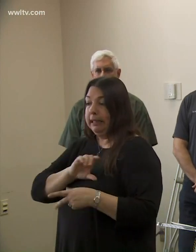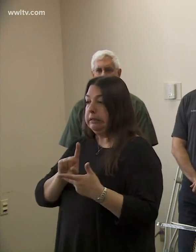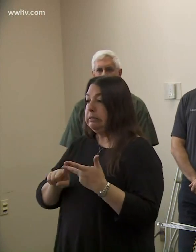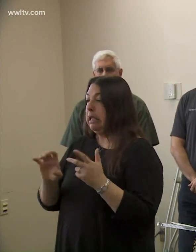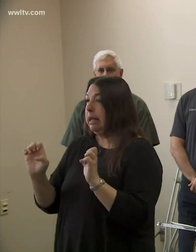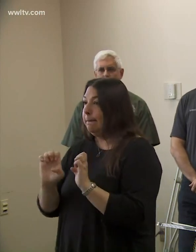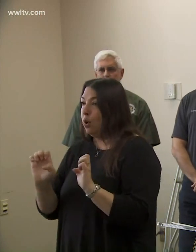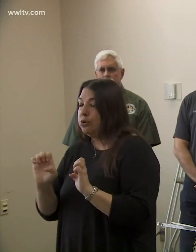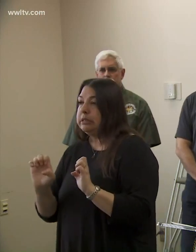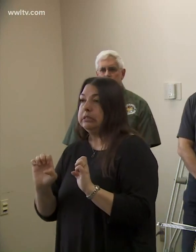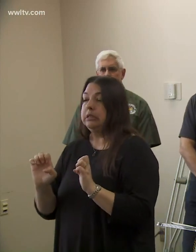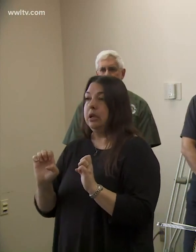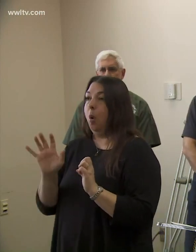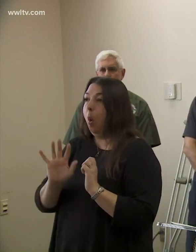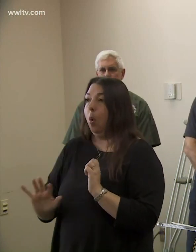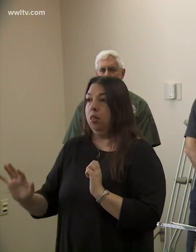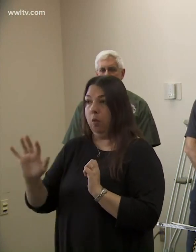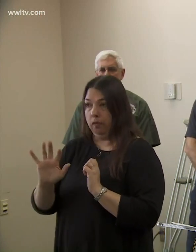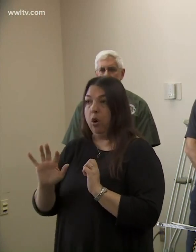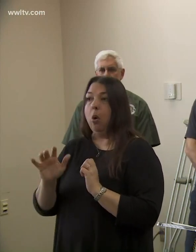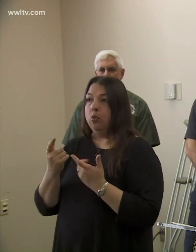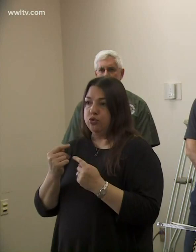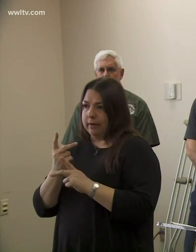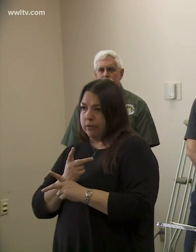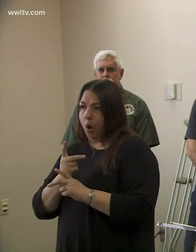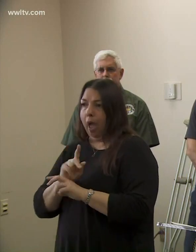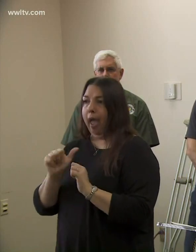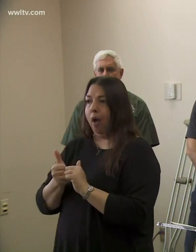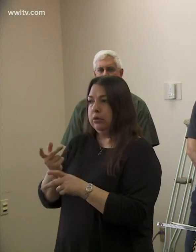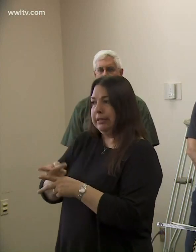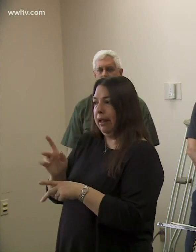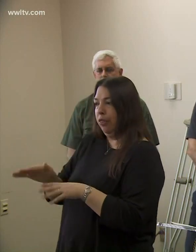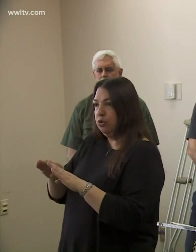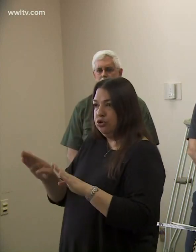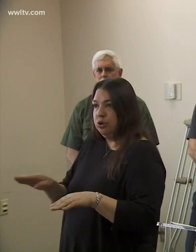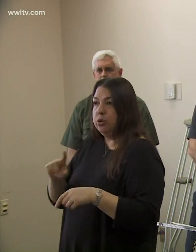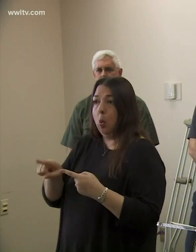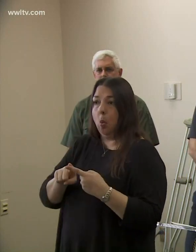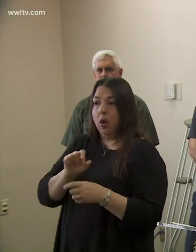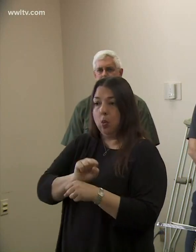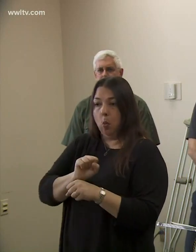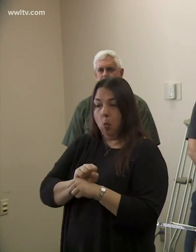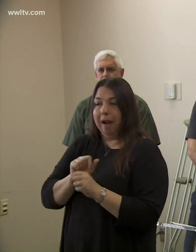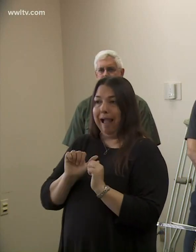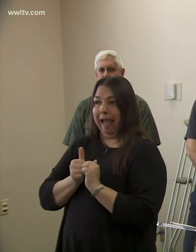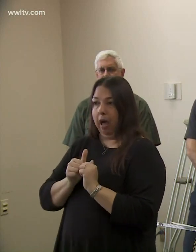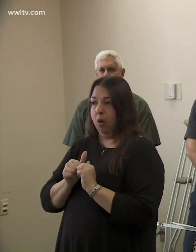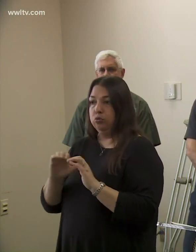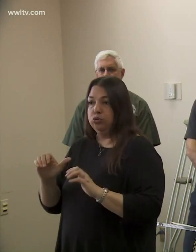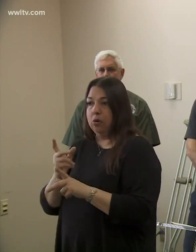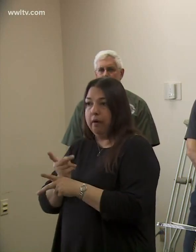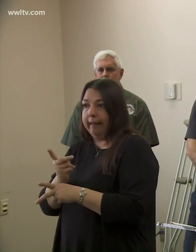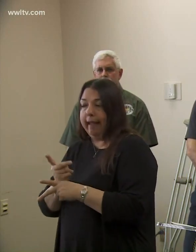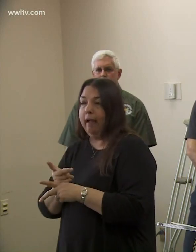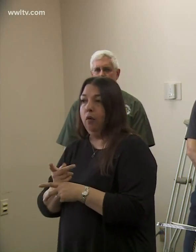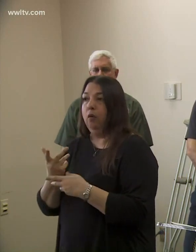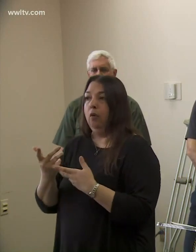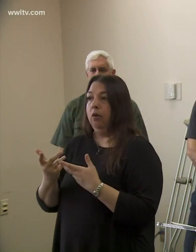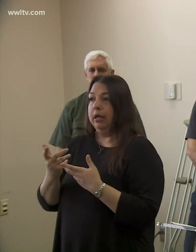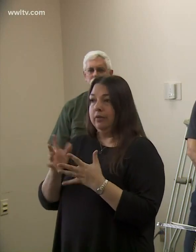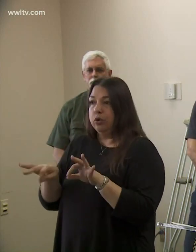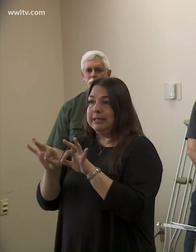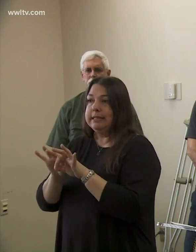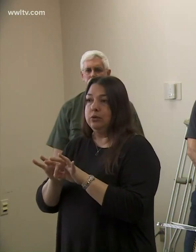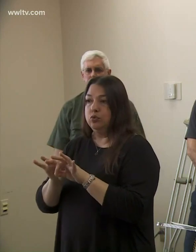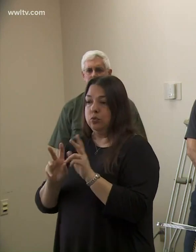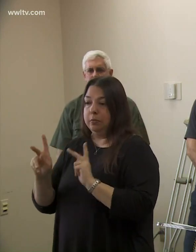emergency personnel roles across the board. So we're thinking through ideas at this point on how we might can support child care, uh, for, for essential roles